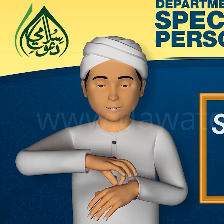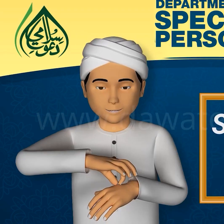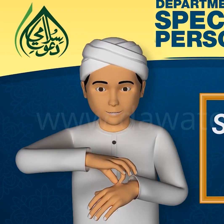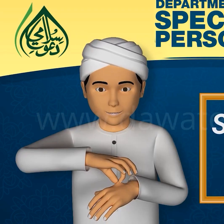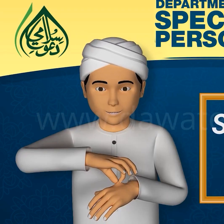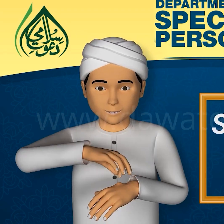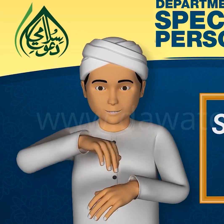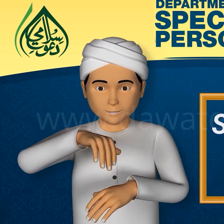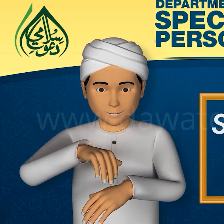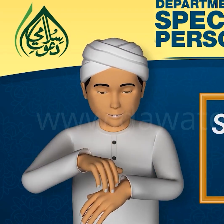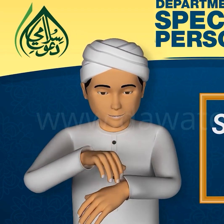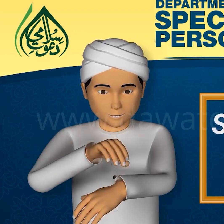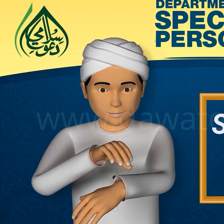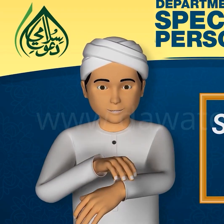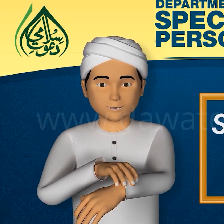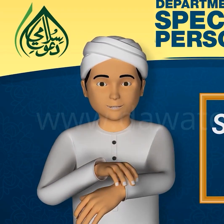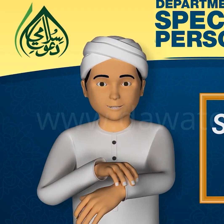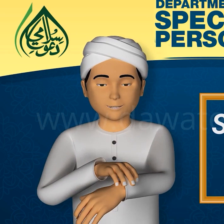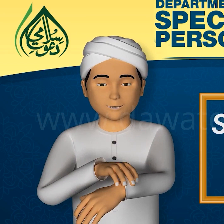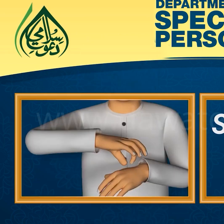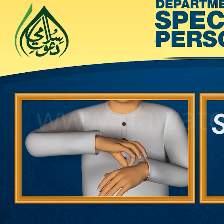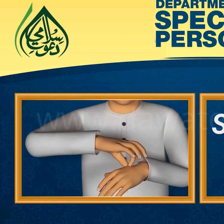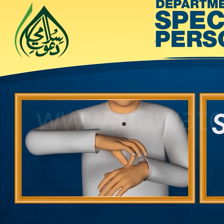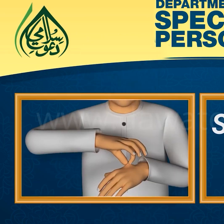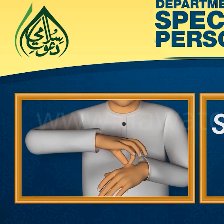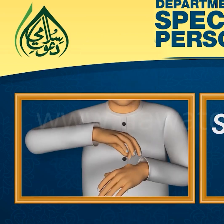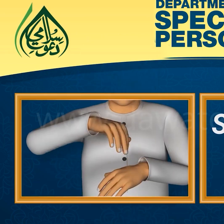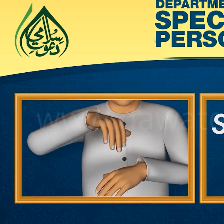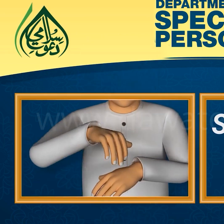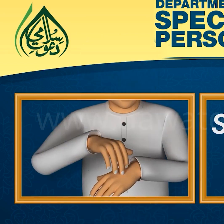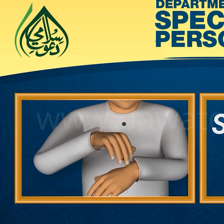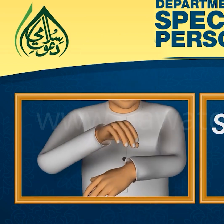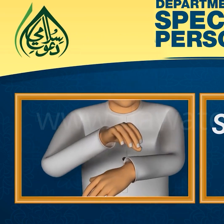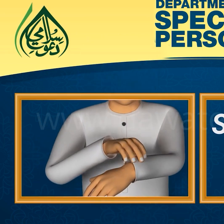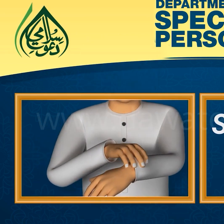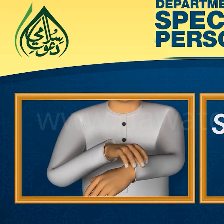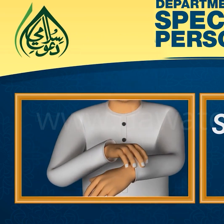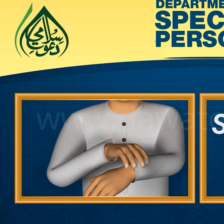Jild ki Bimari Jild ki Bimari